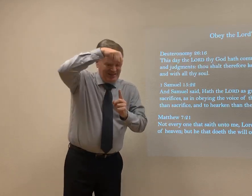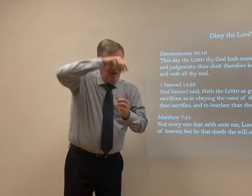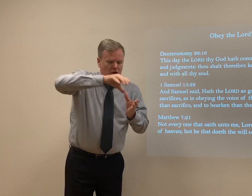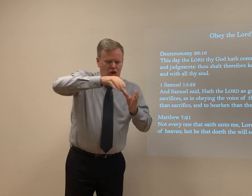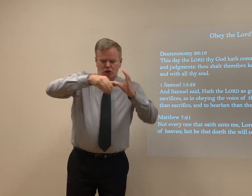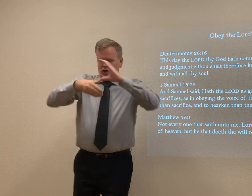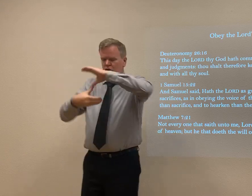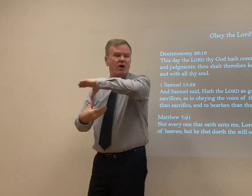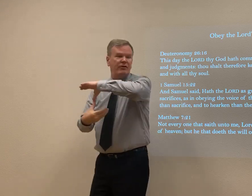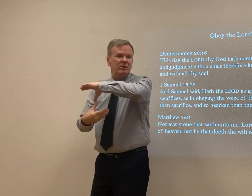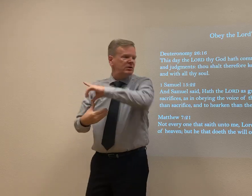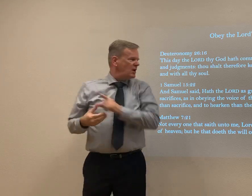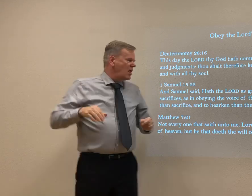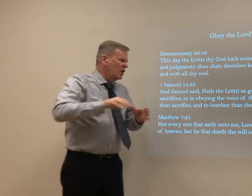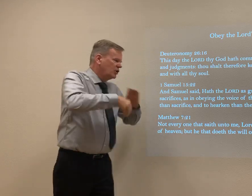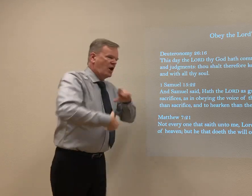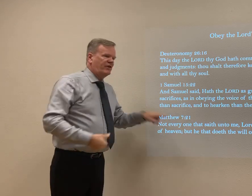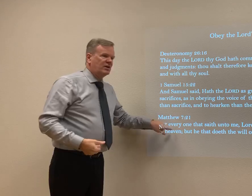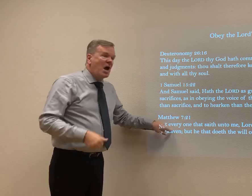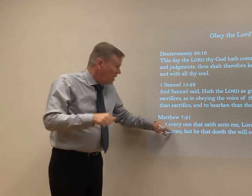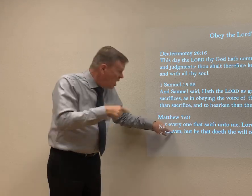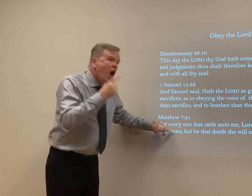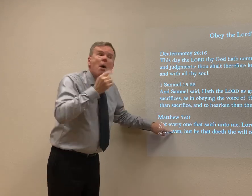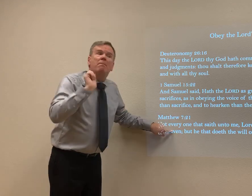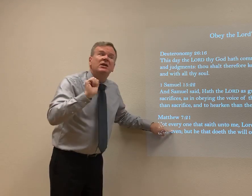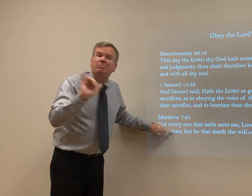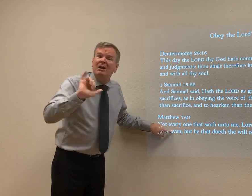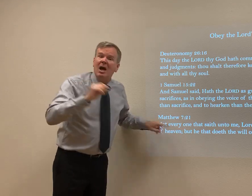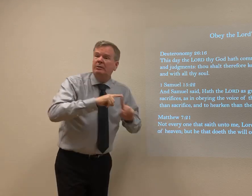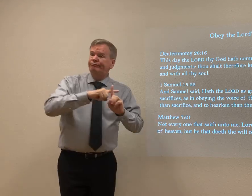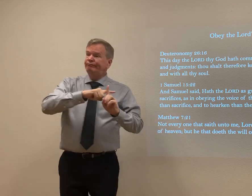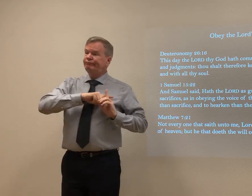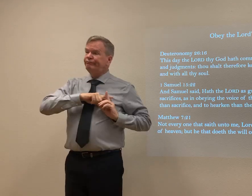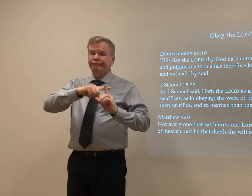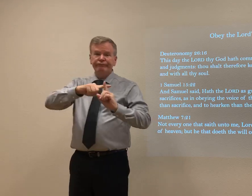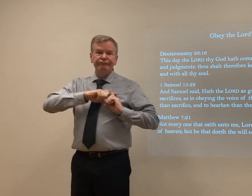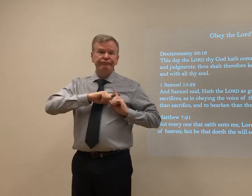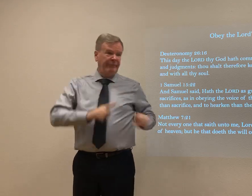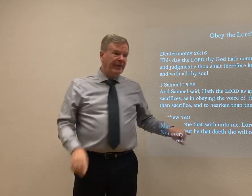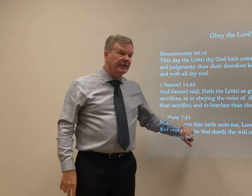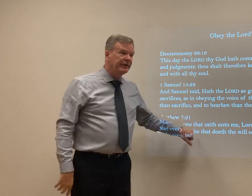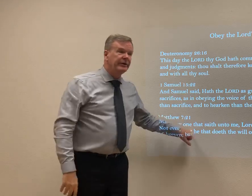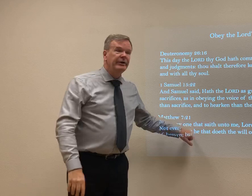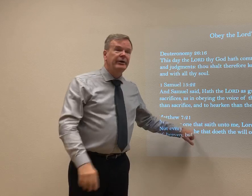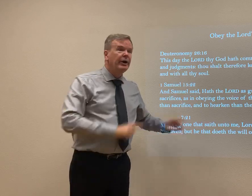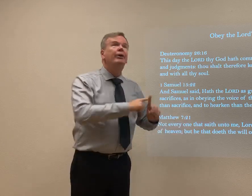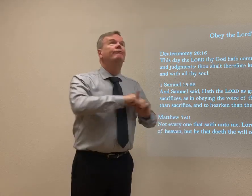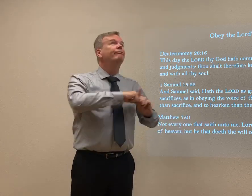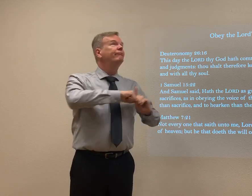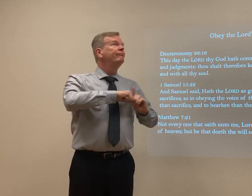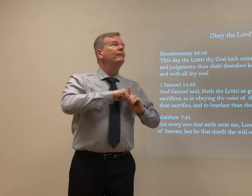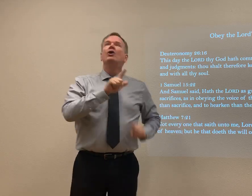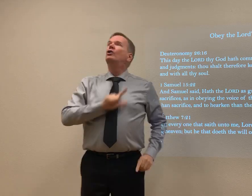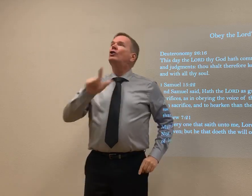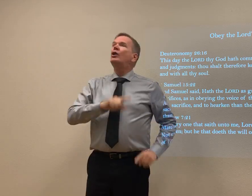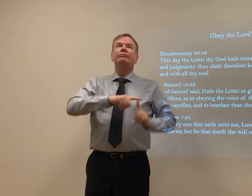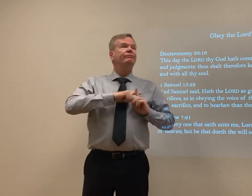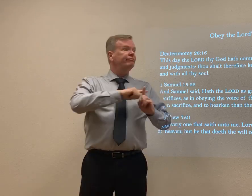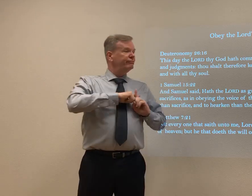in Jesus' name. You've finished the steps. You've done it. Just like accepting the Lord Jesus Christ is not exactly a step. Right?